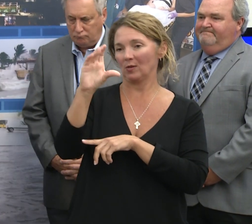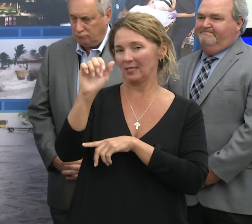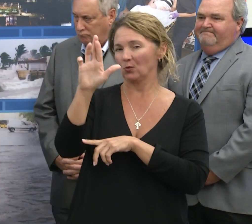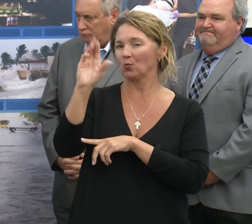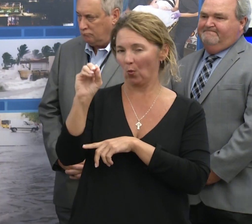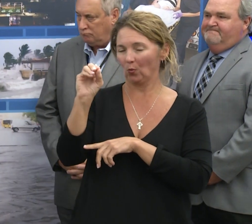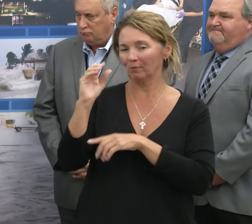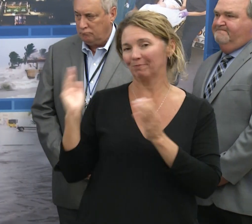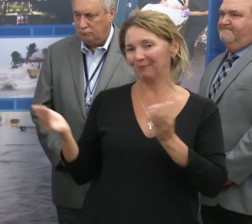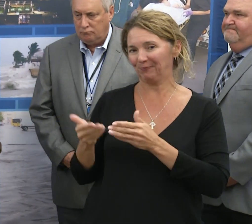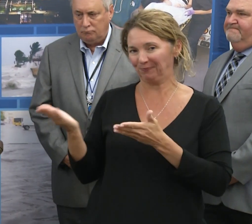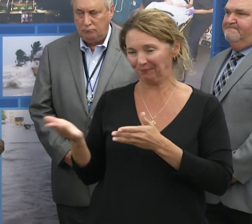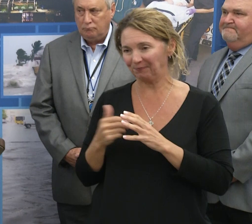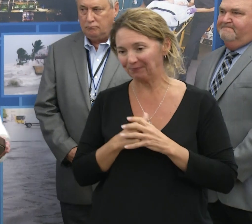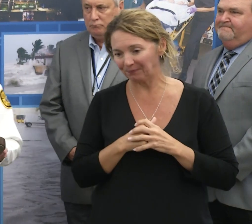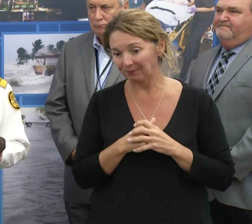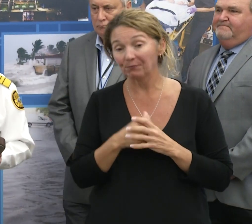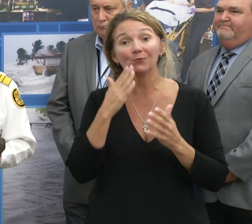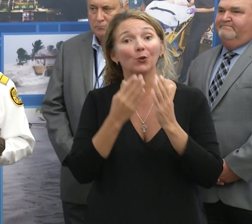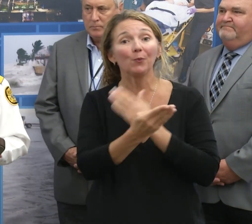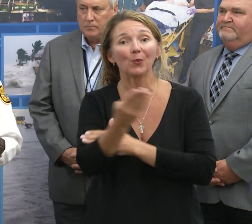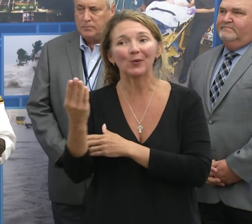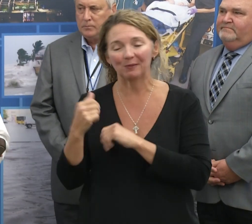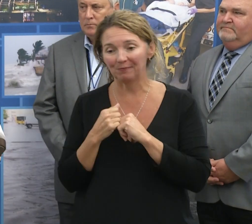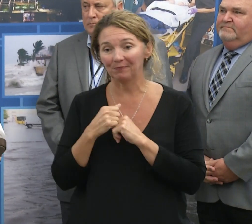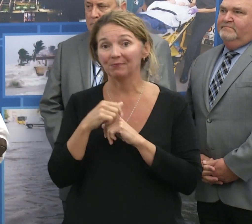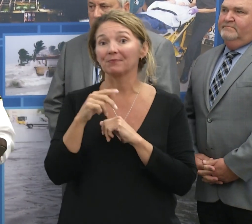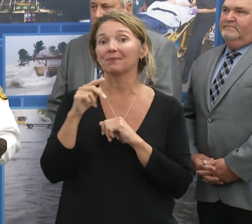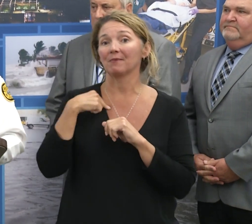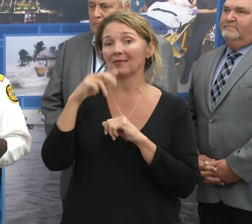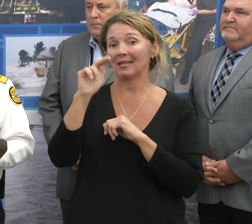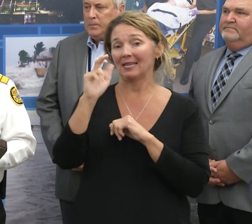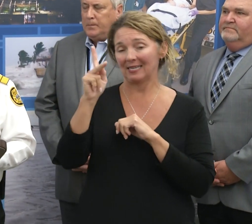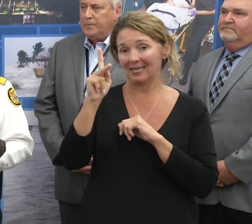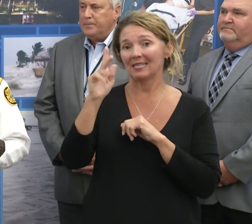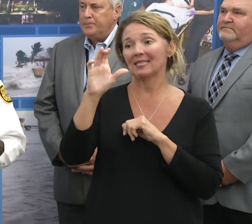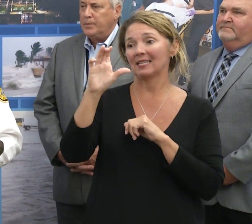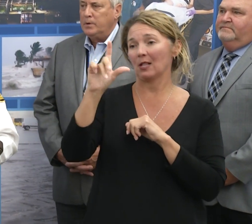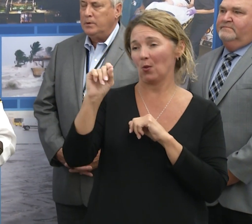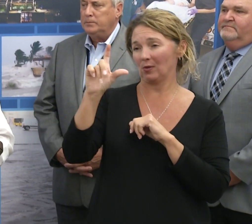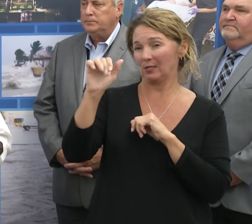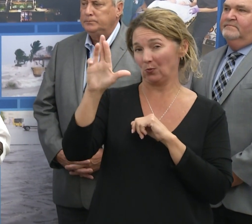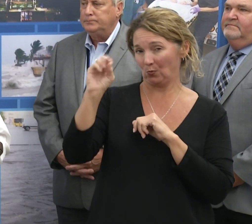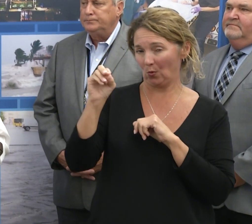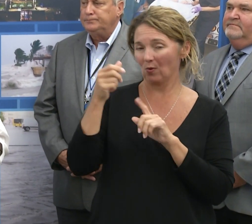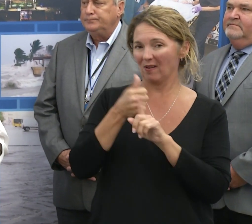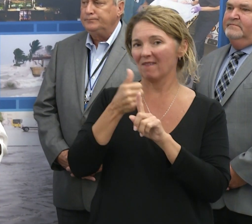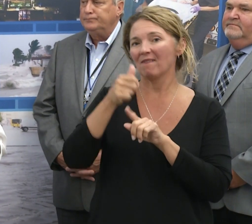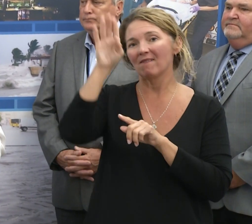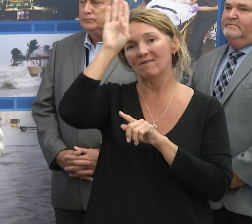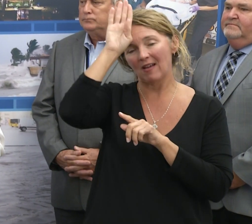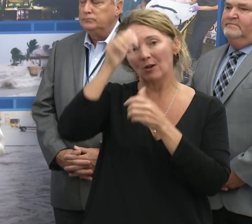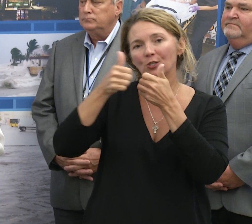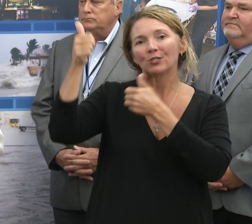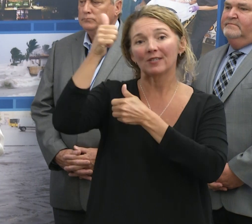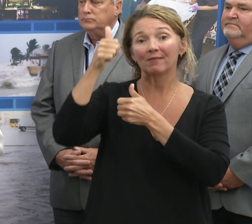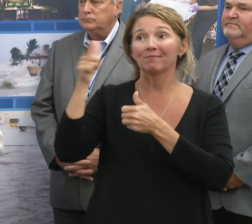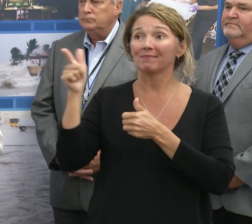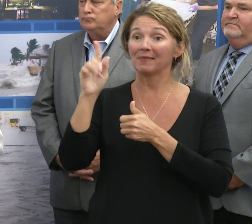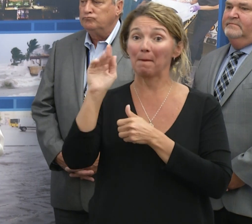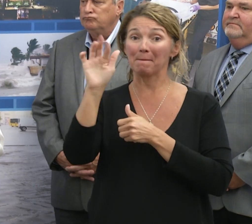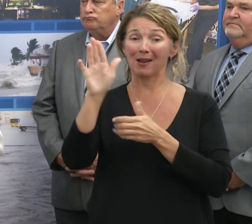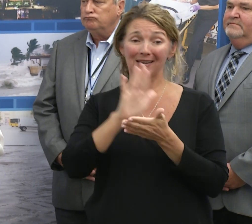Cicero. Good morning. Nicholas Cicero, city of Tampa fire rescue. As the mayor nicely